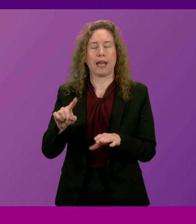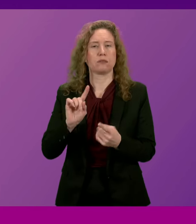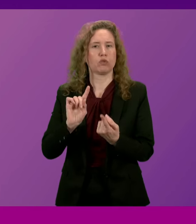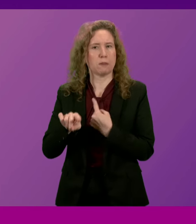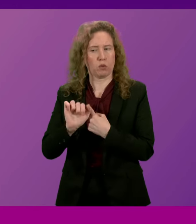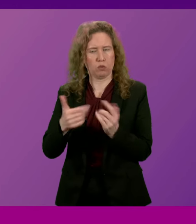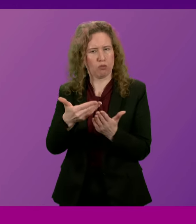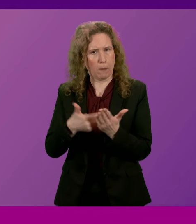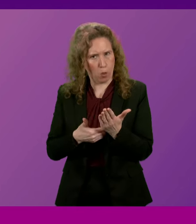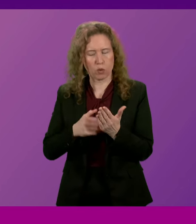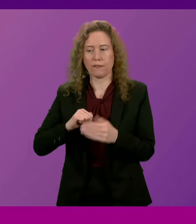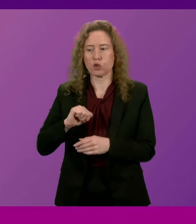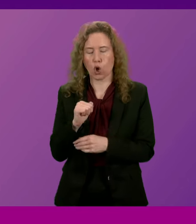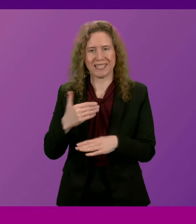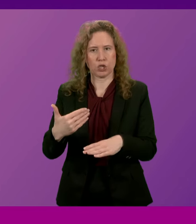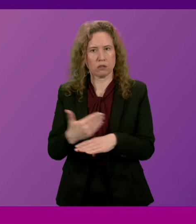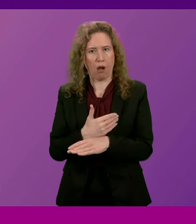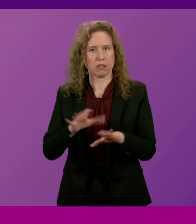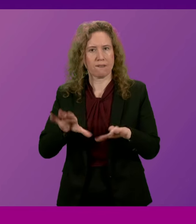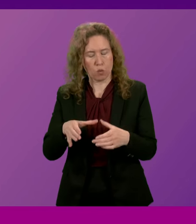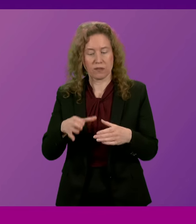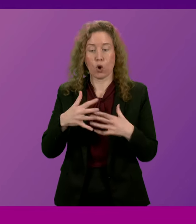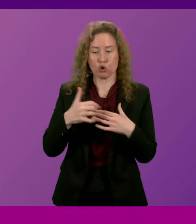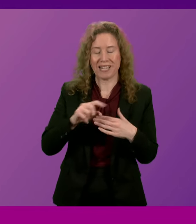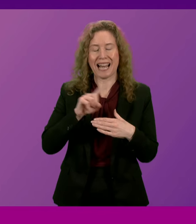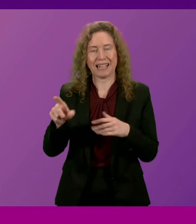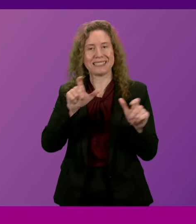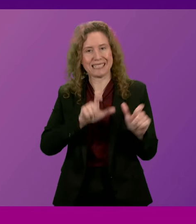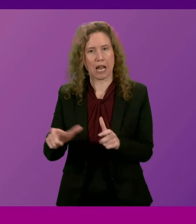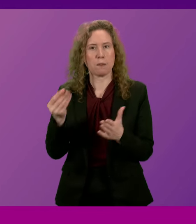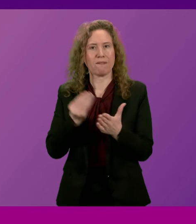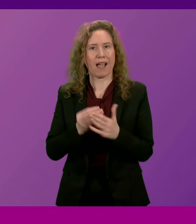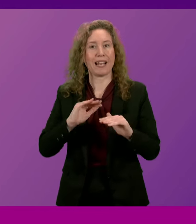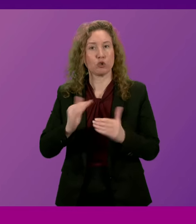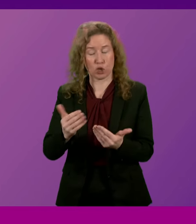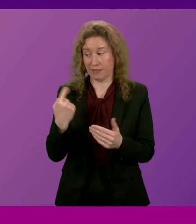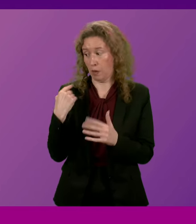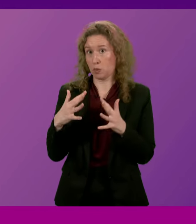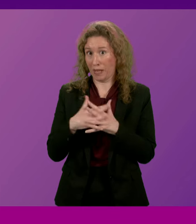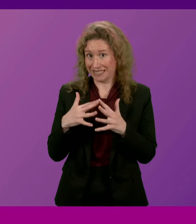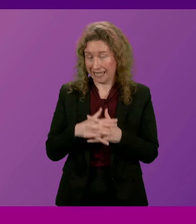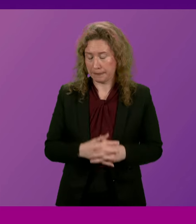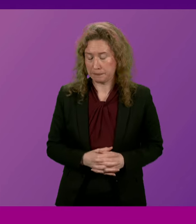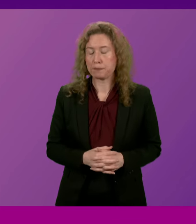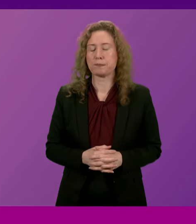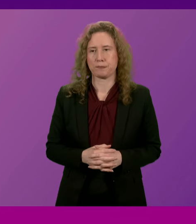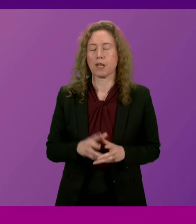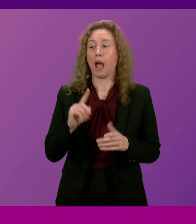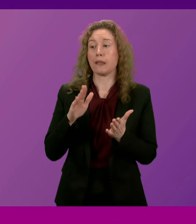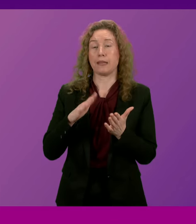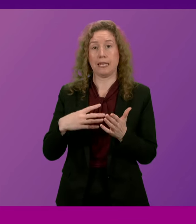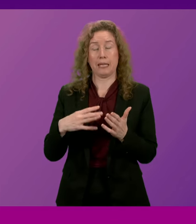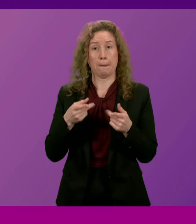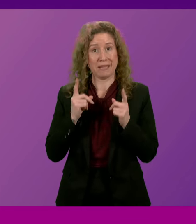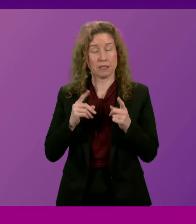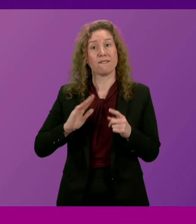the report of the Scottish Task Force for Green and Sustainable Financial Services on Wednesday. And the Minister for